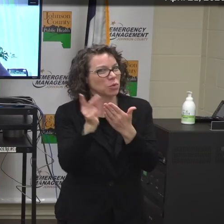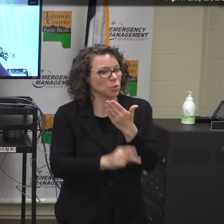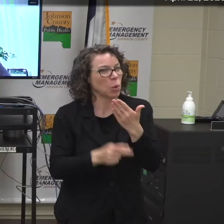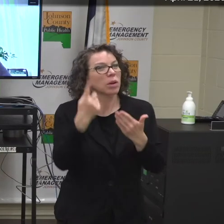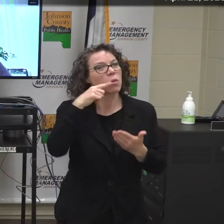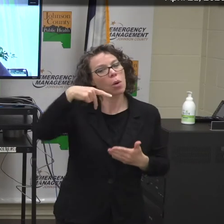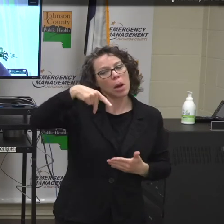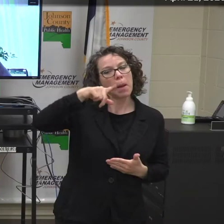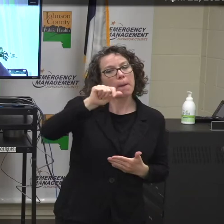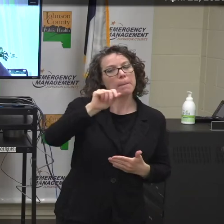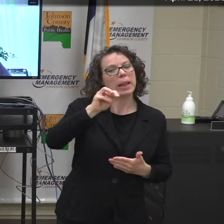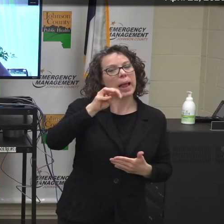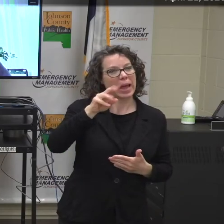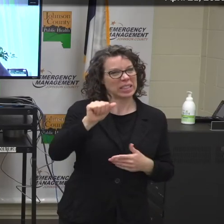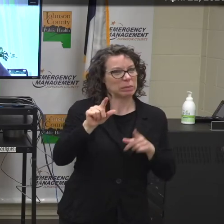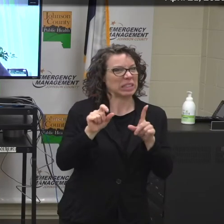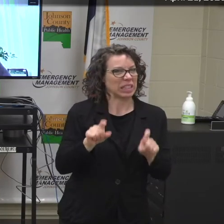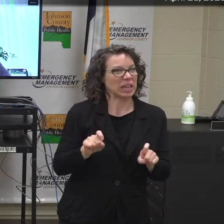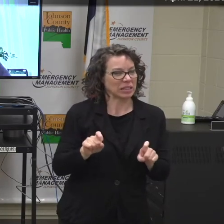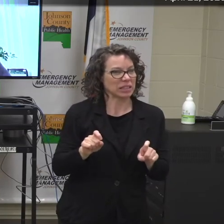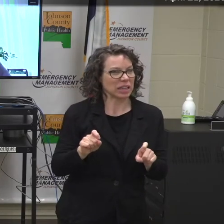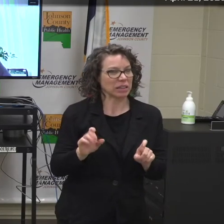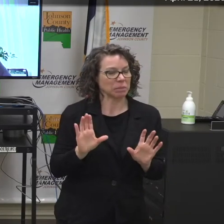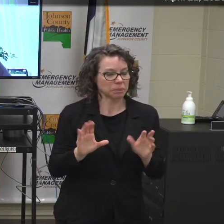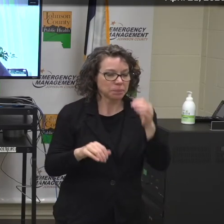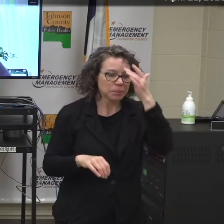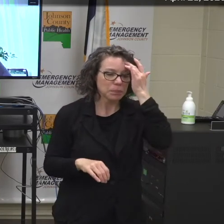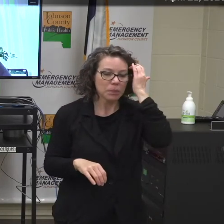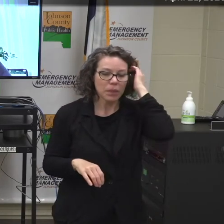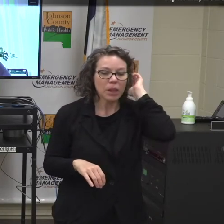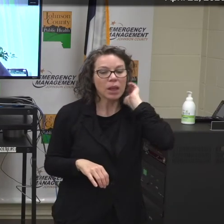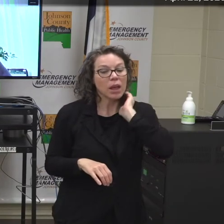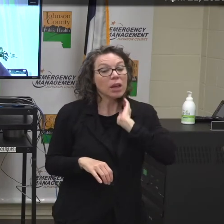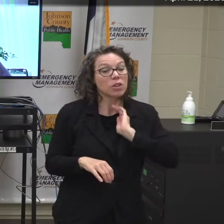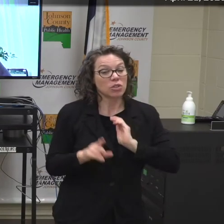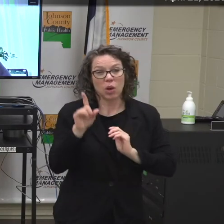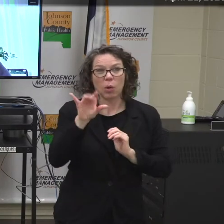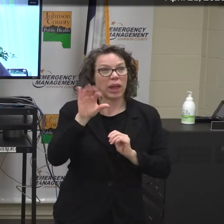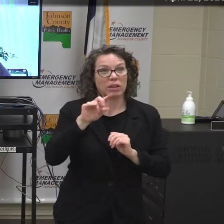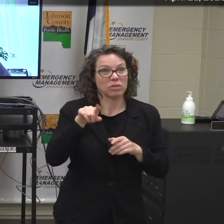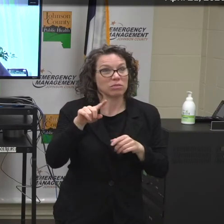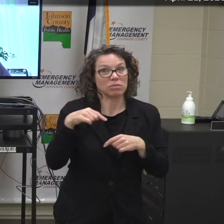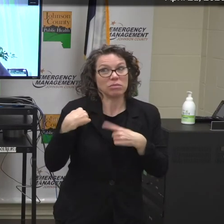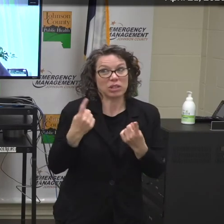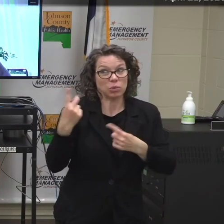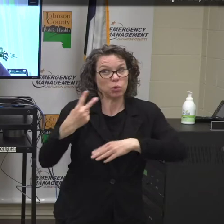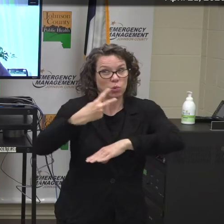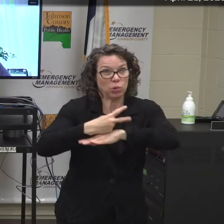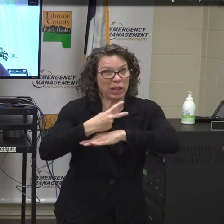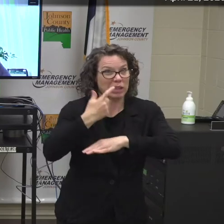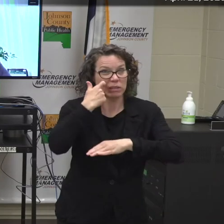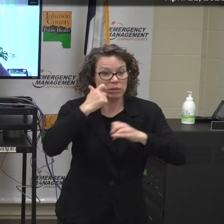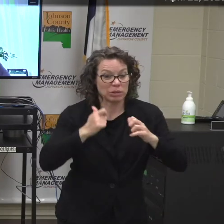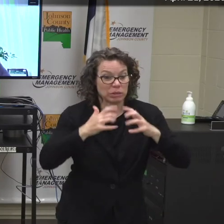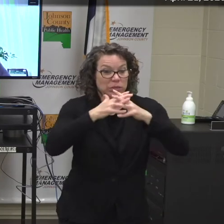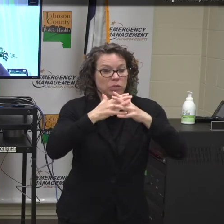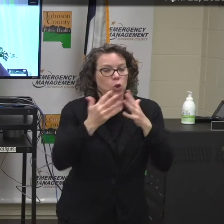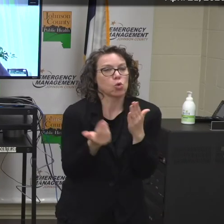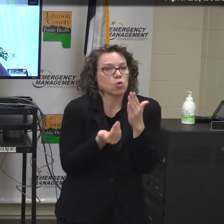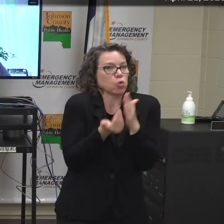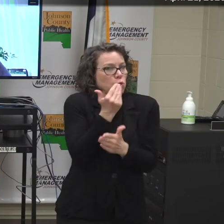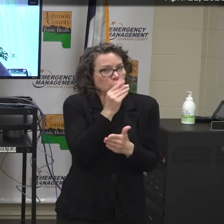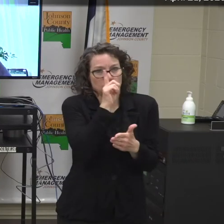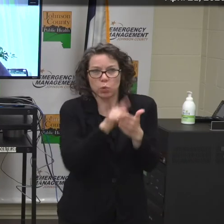with COVID-19 research study and within just the last couple of days. So that's very new to us.